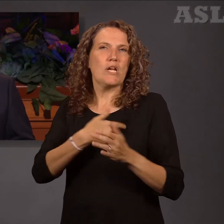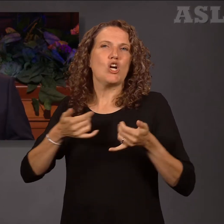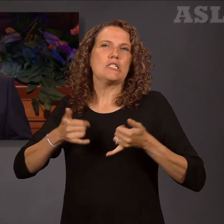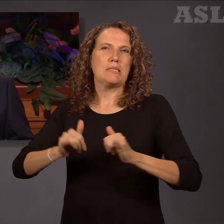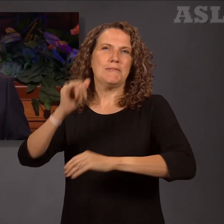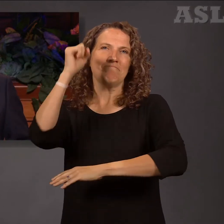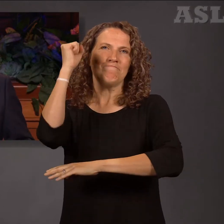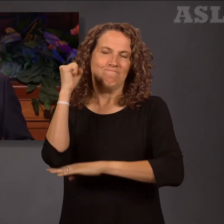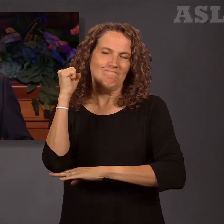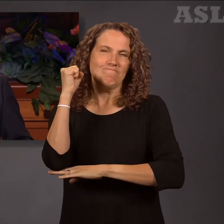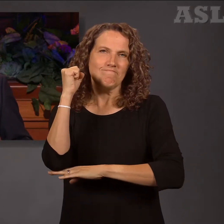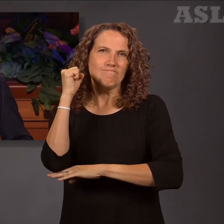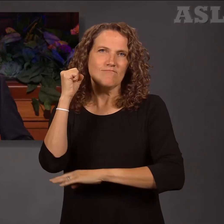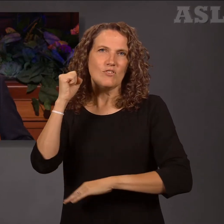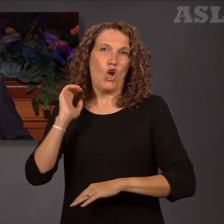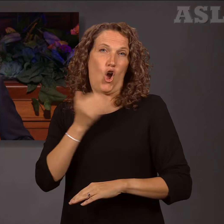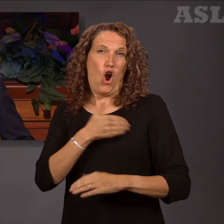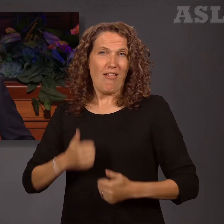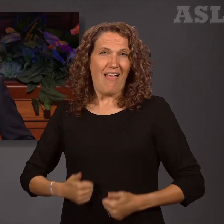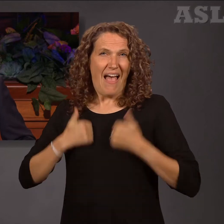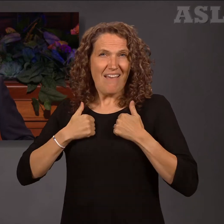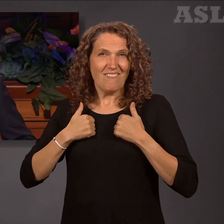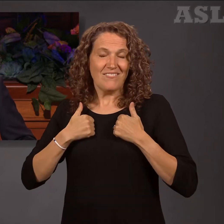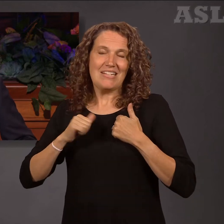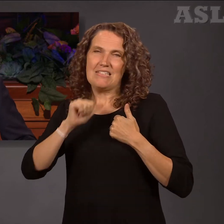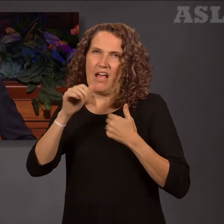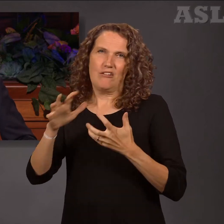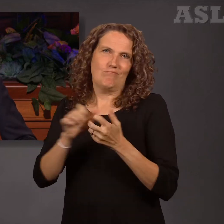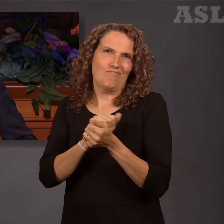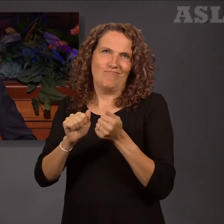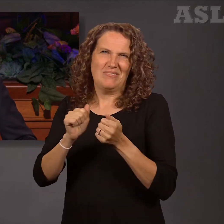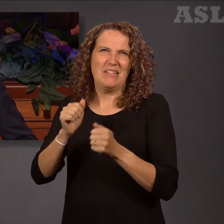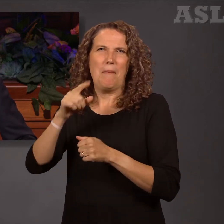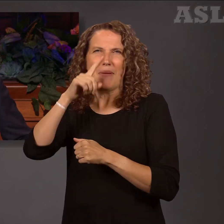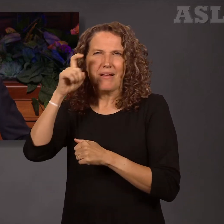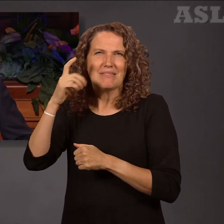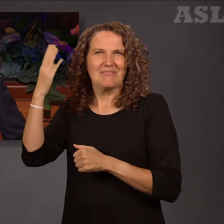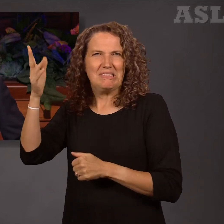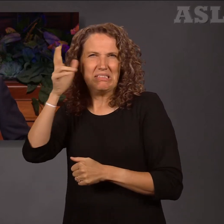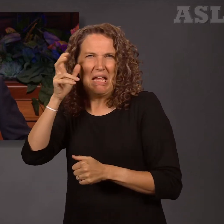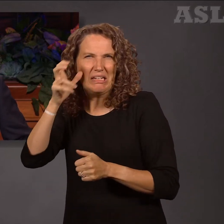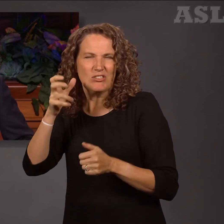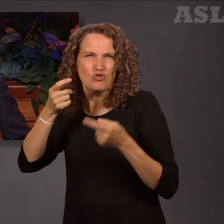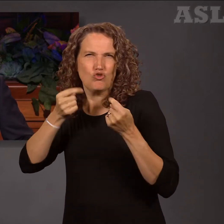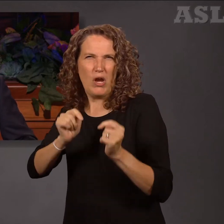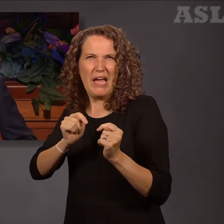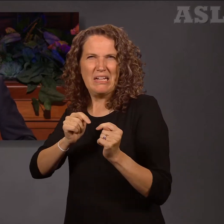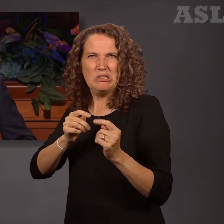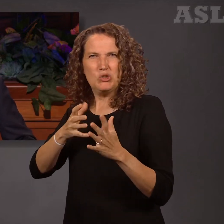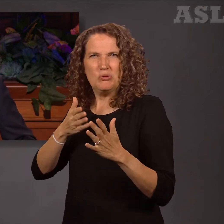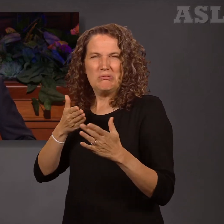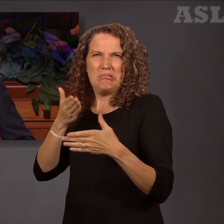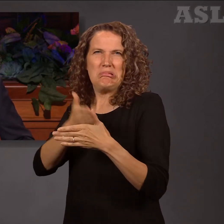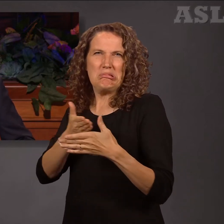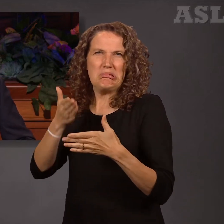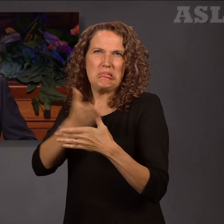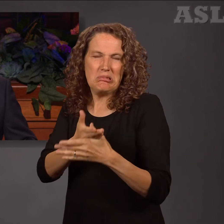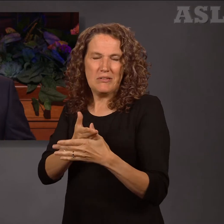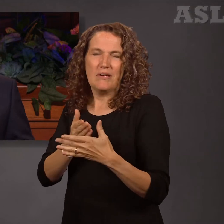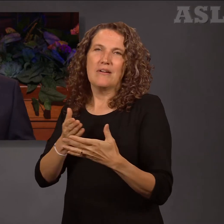of our lives has not been demolished because of the adversaries' efforts or fortifical situations that we have had